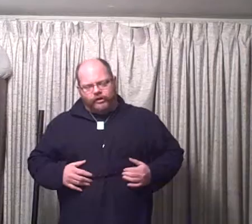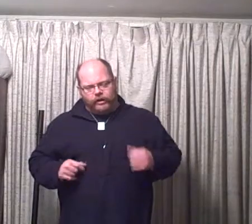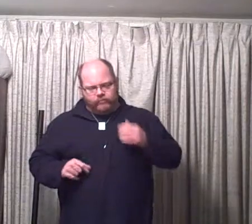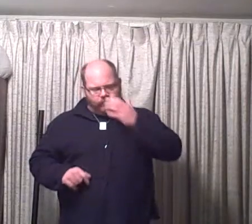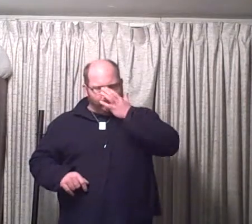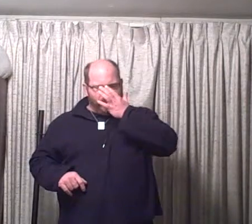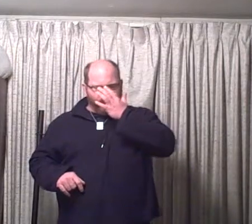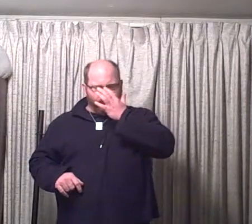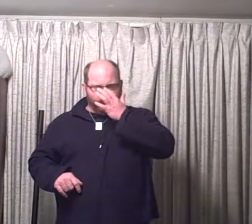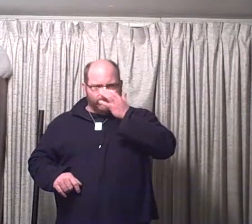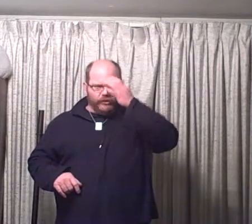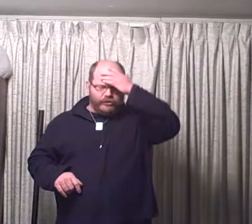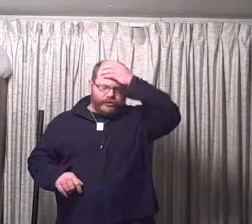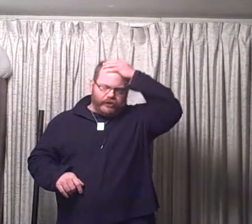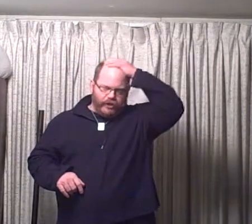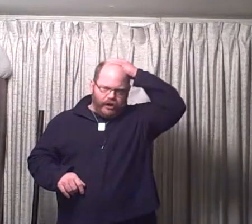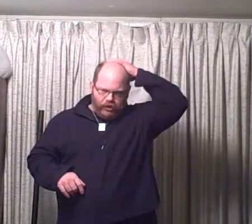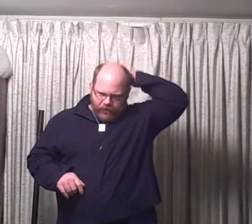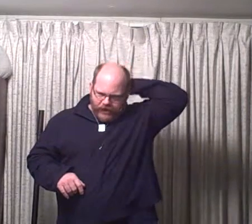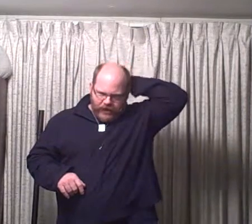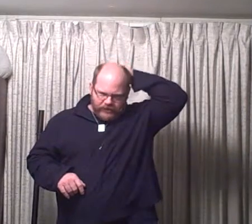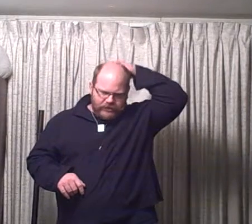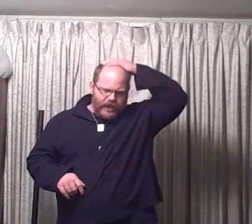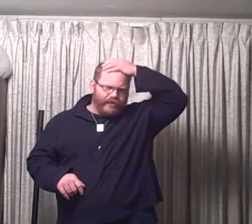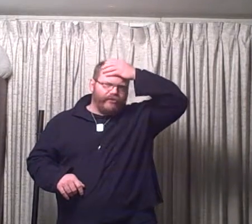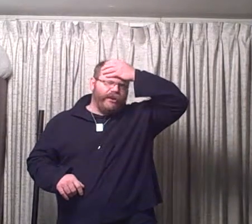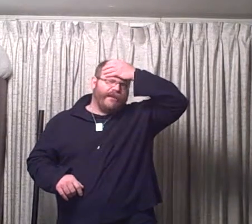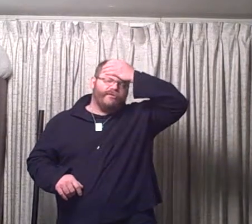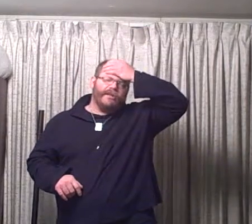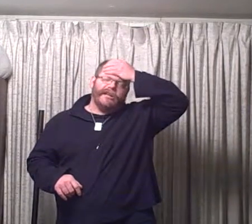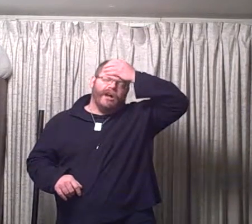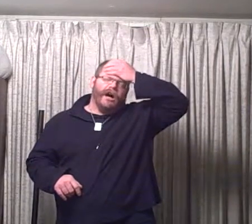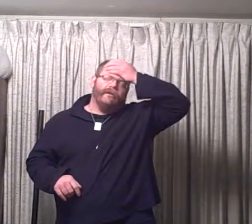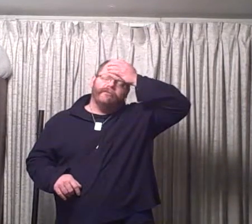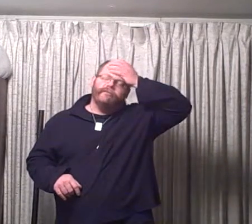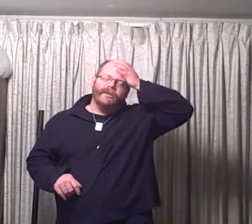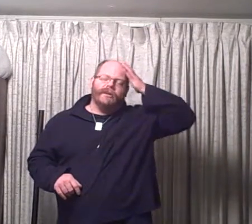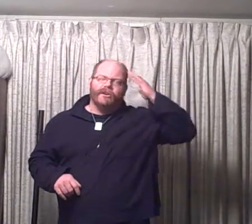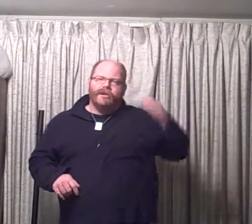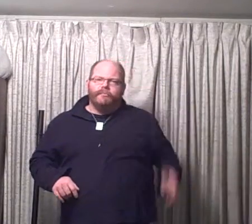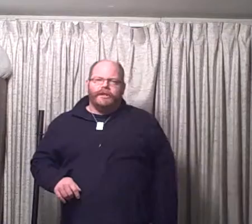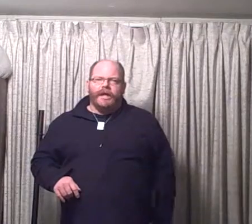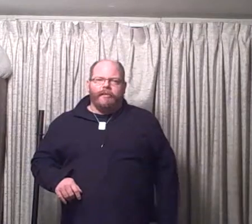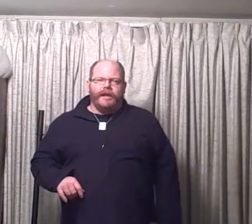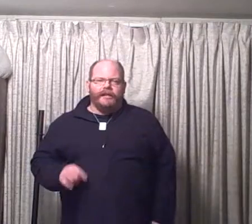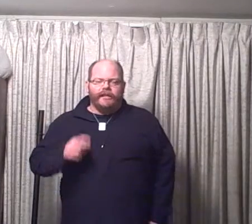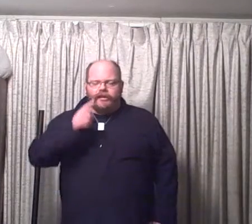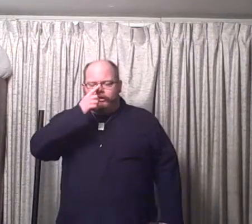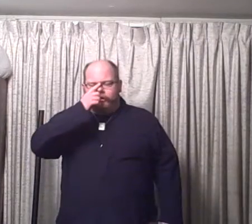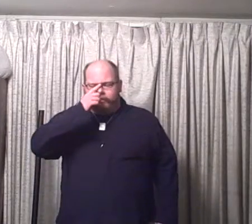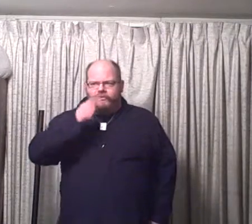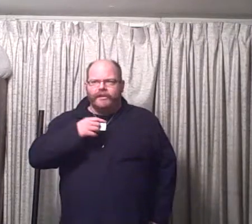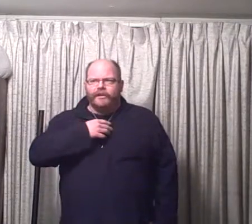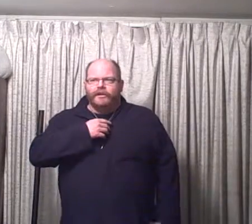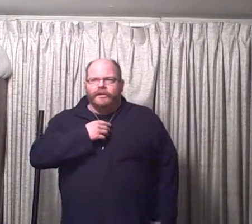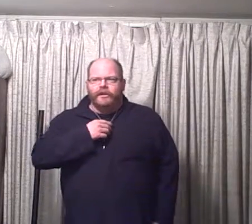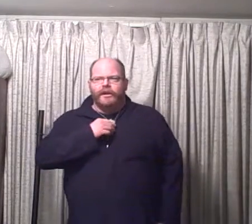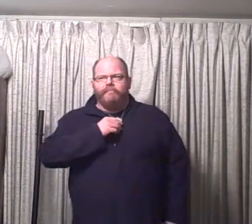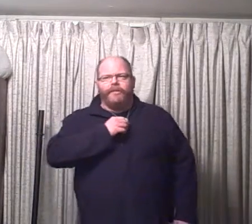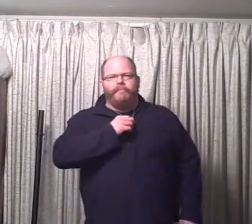up. My throat hurts. Oh, my head not the greatest when I cough. But I'm hanging in there. The